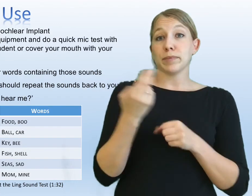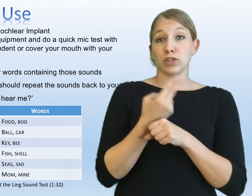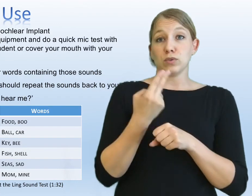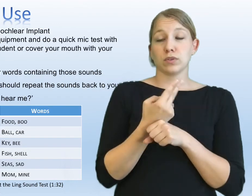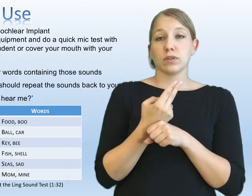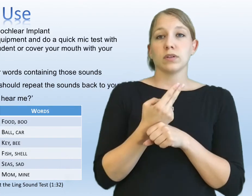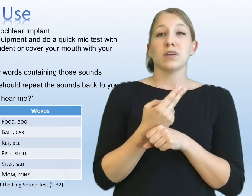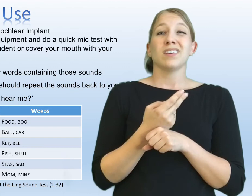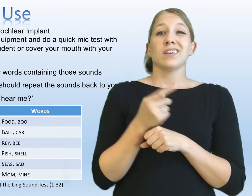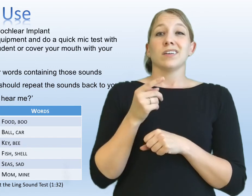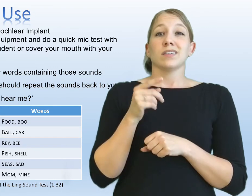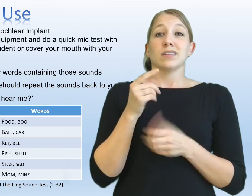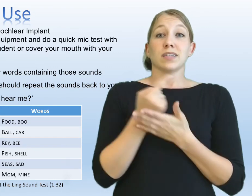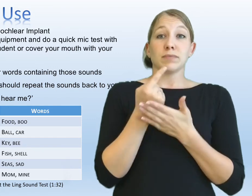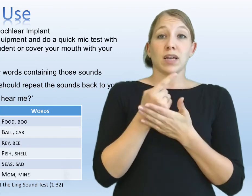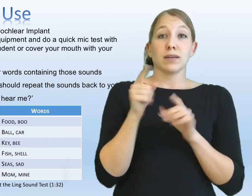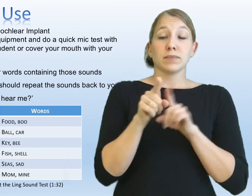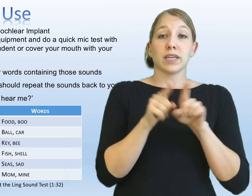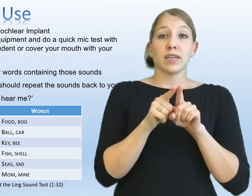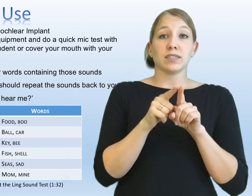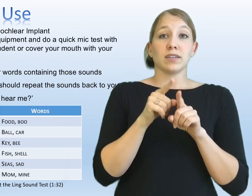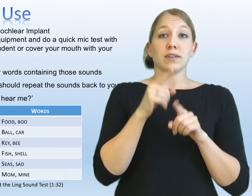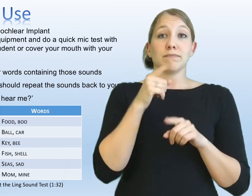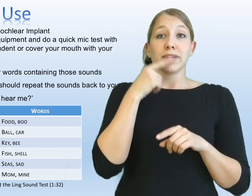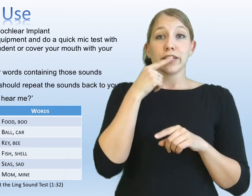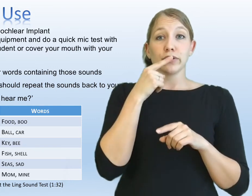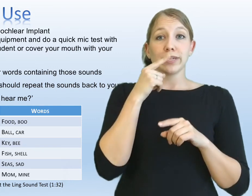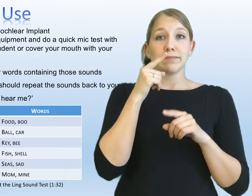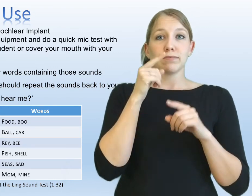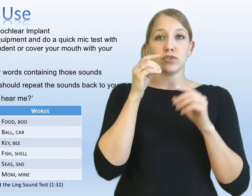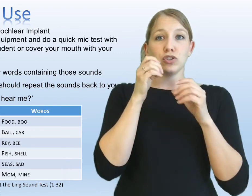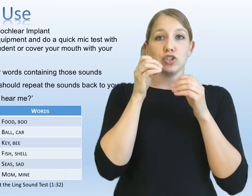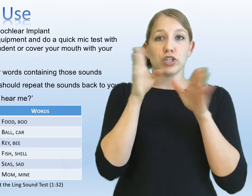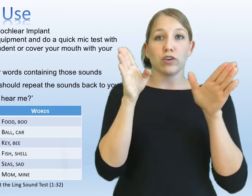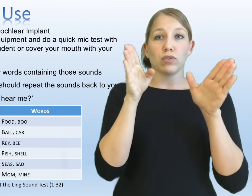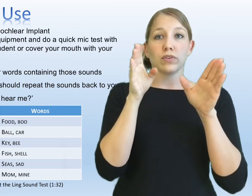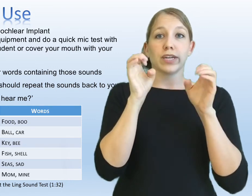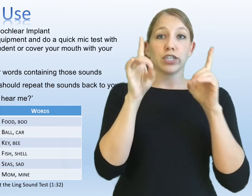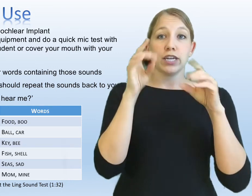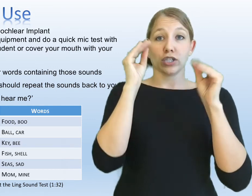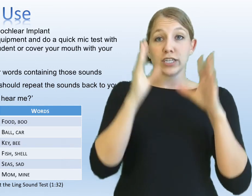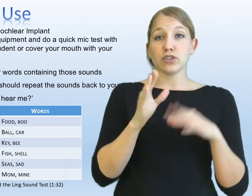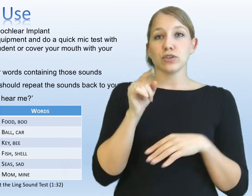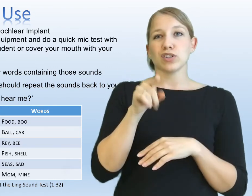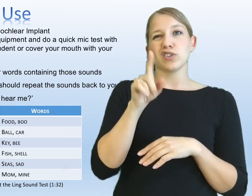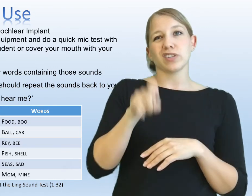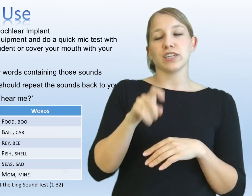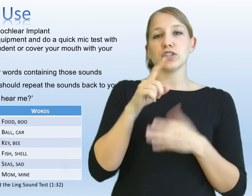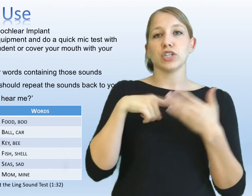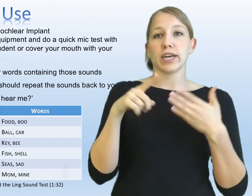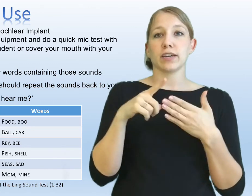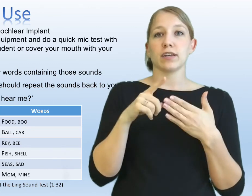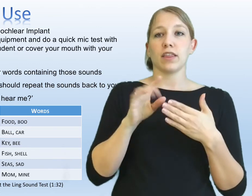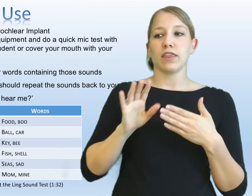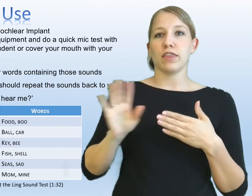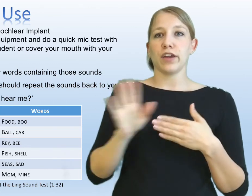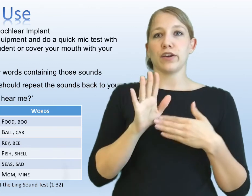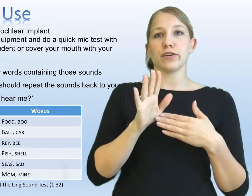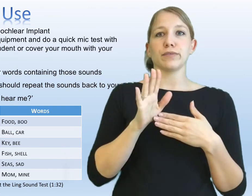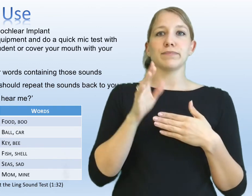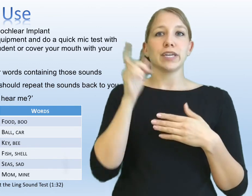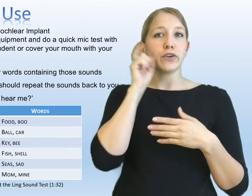Equipment use. Sometimes as a hearing general education teacher, you'll need to check